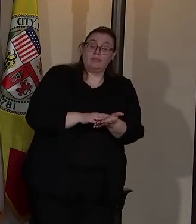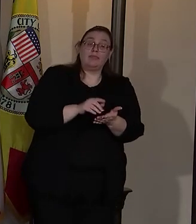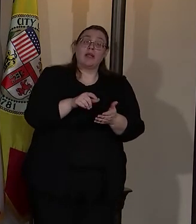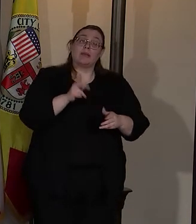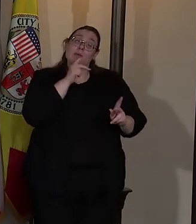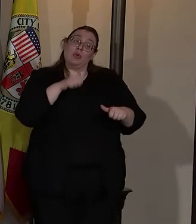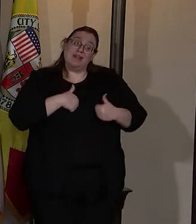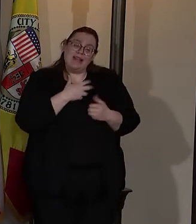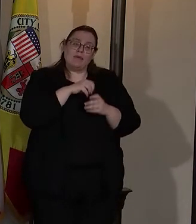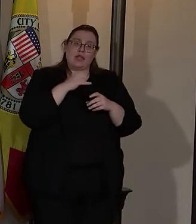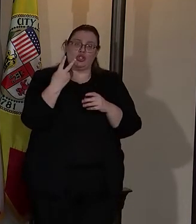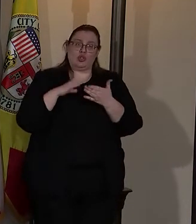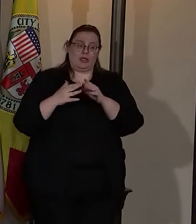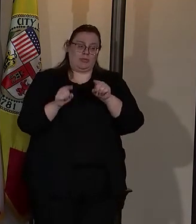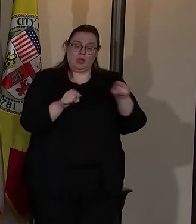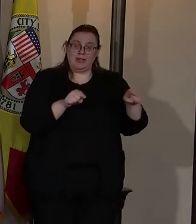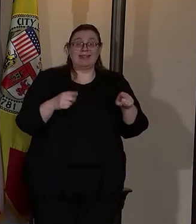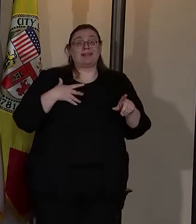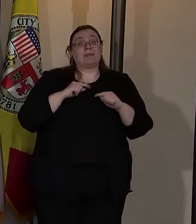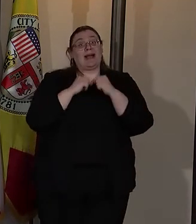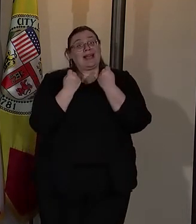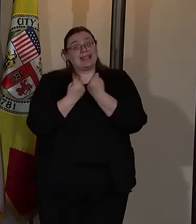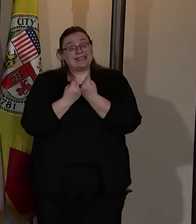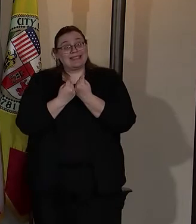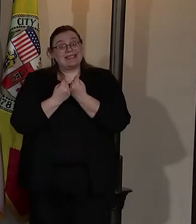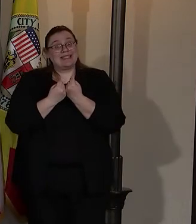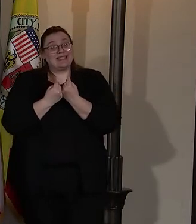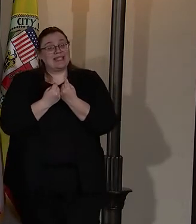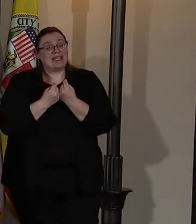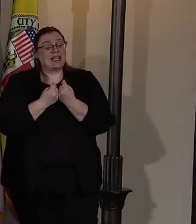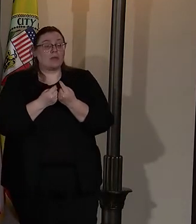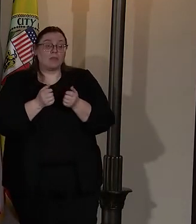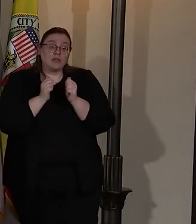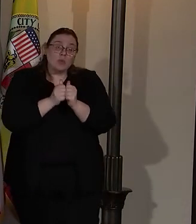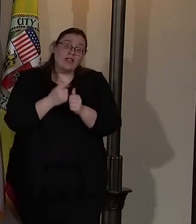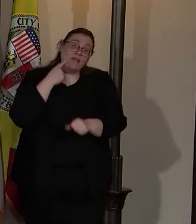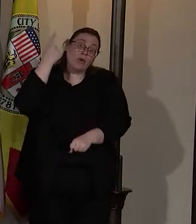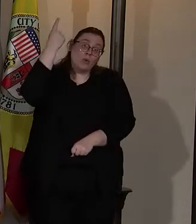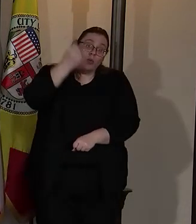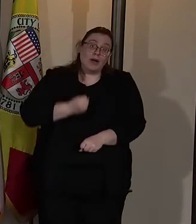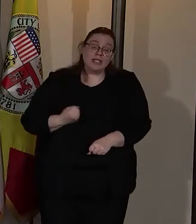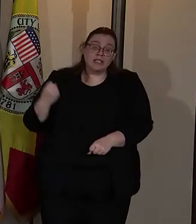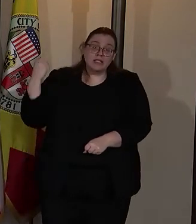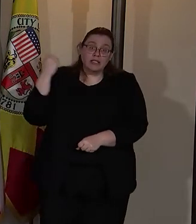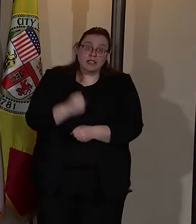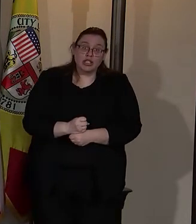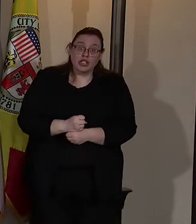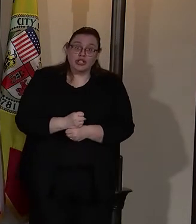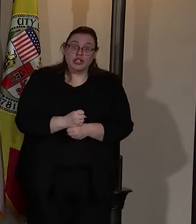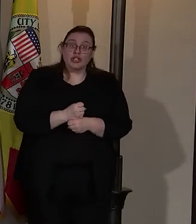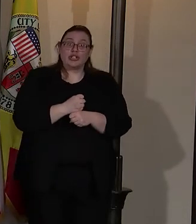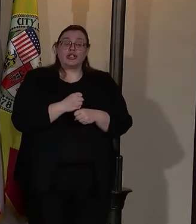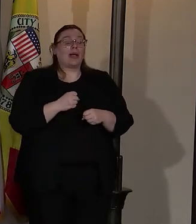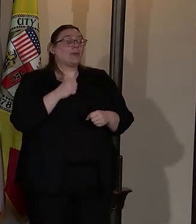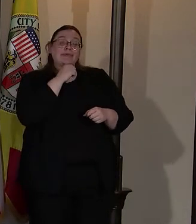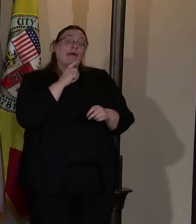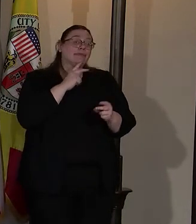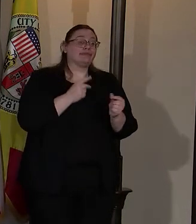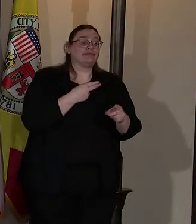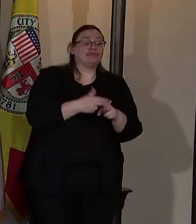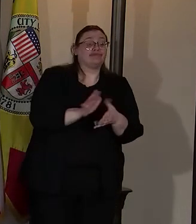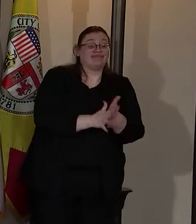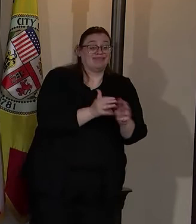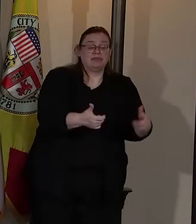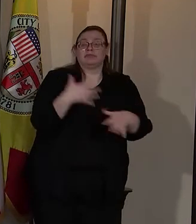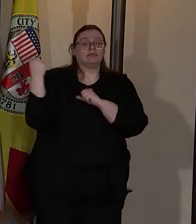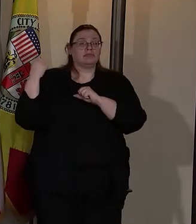communities that my team spent a year with. This was not an evaluation hit and run. This